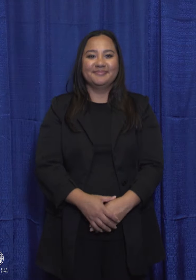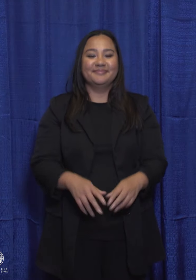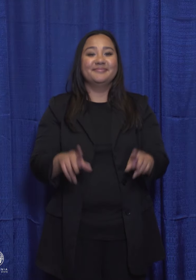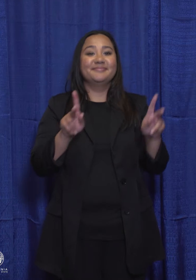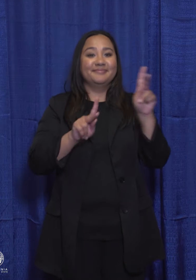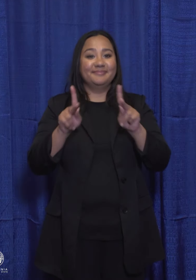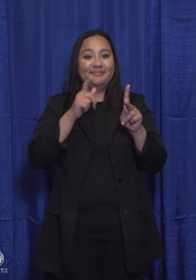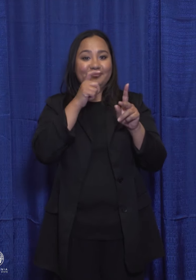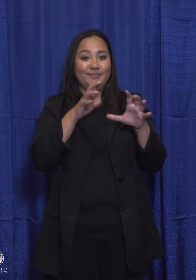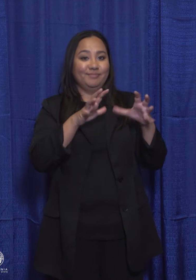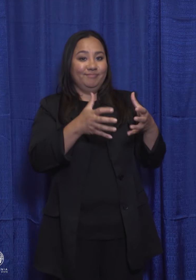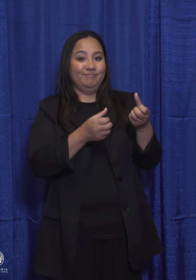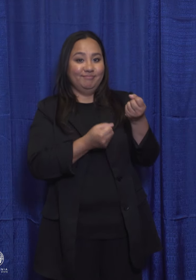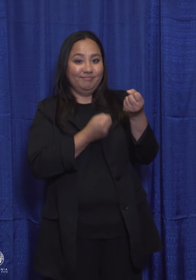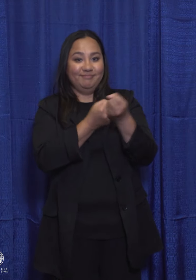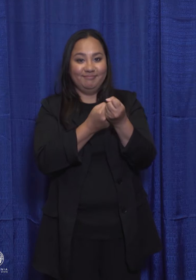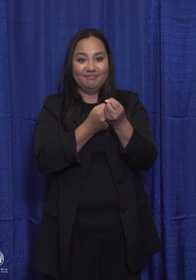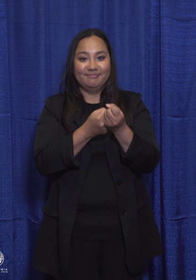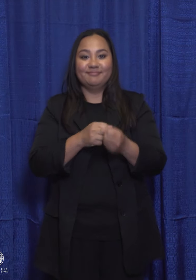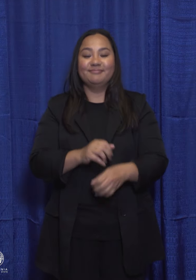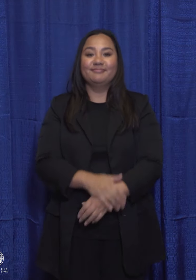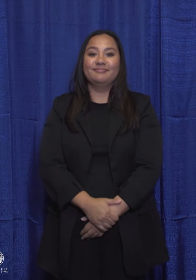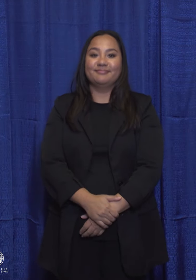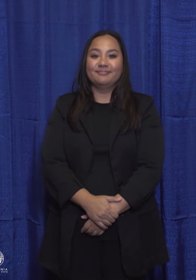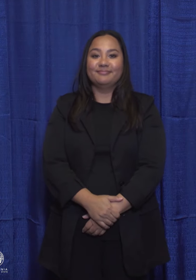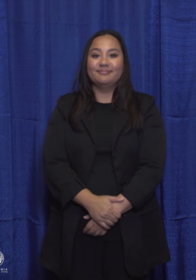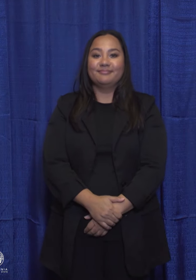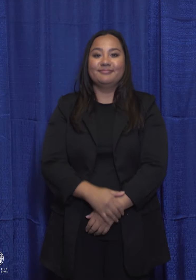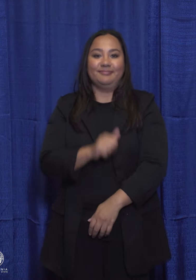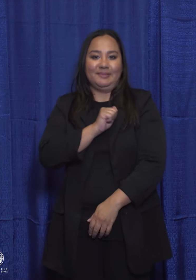Supporters. Assembly Member Lori Wilson.